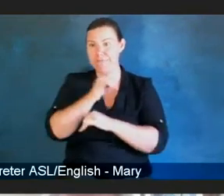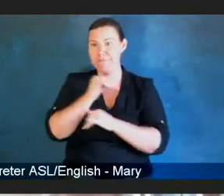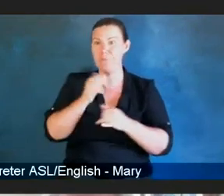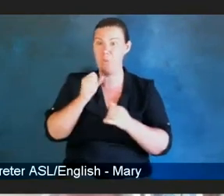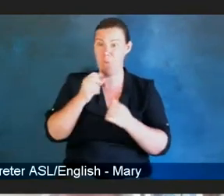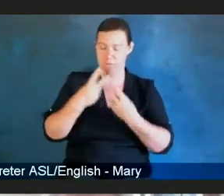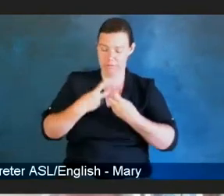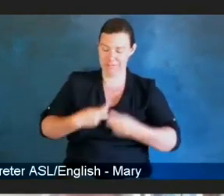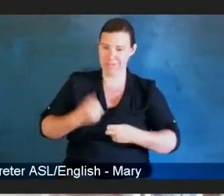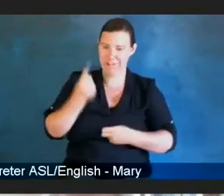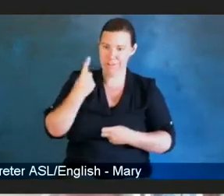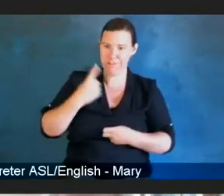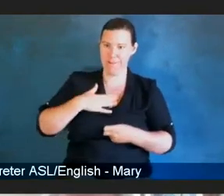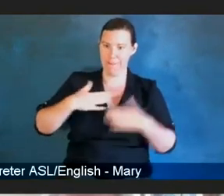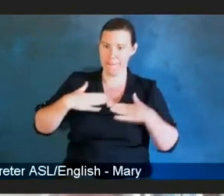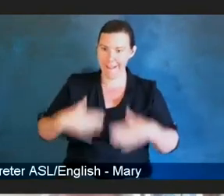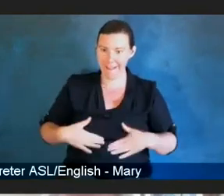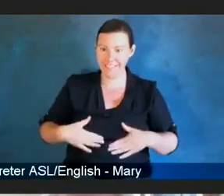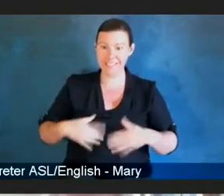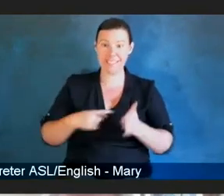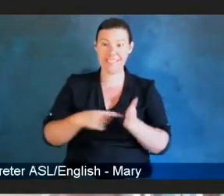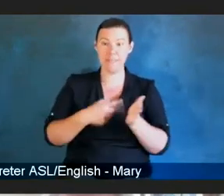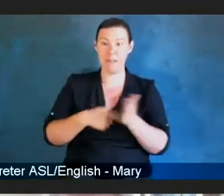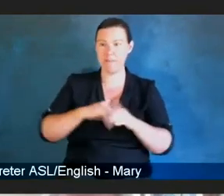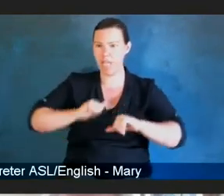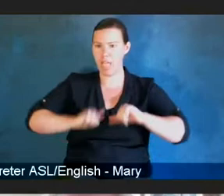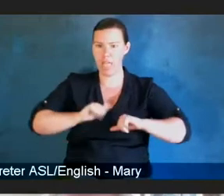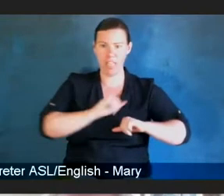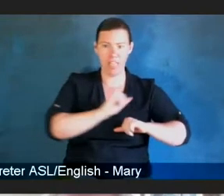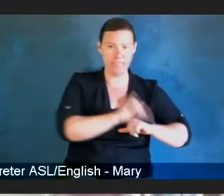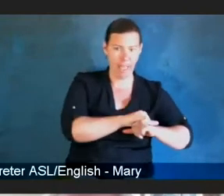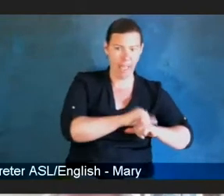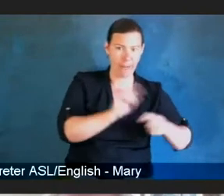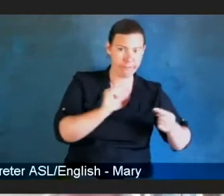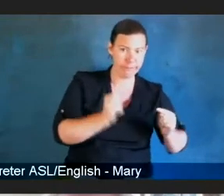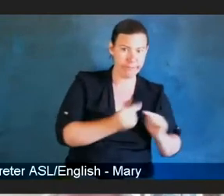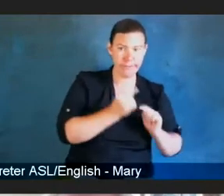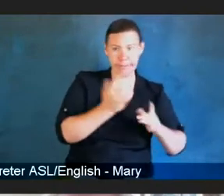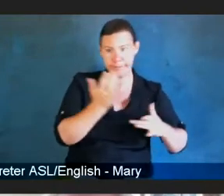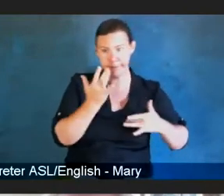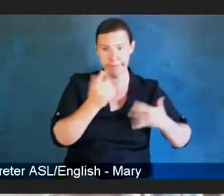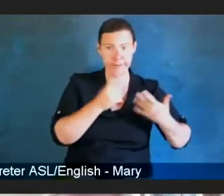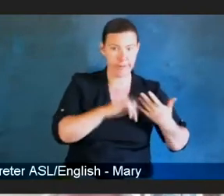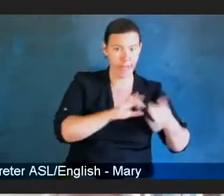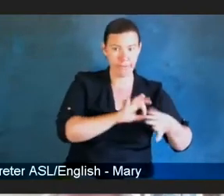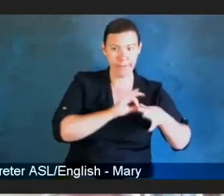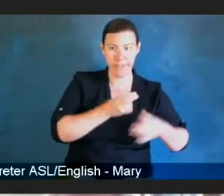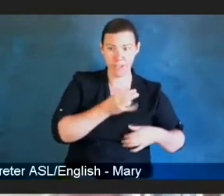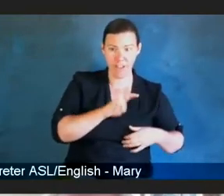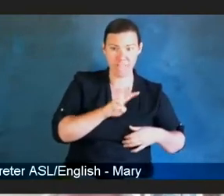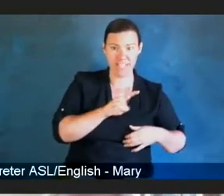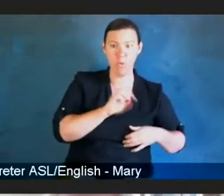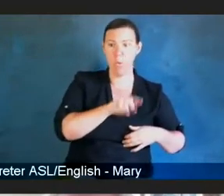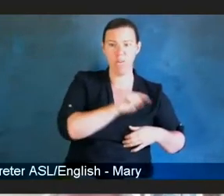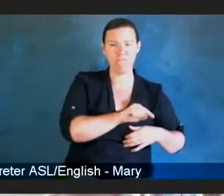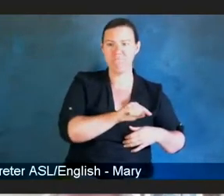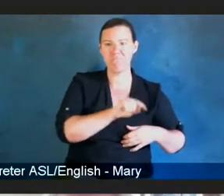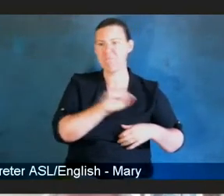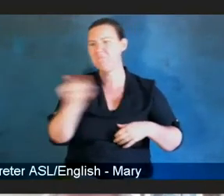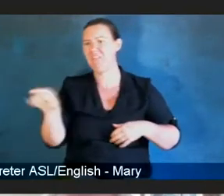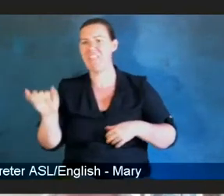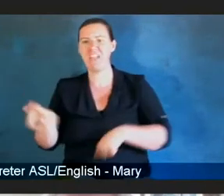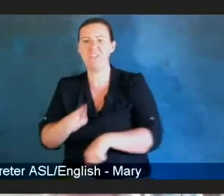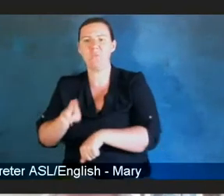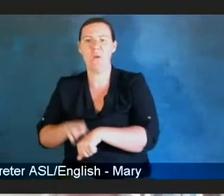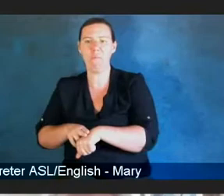those related to HIV or are they just normal aging body parts that